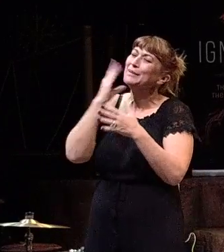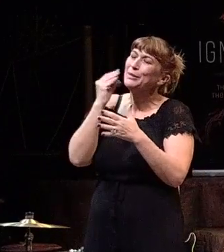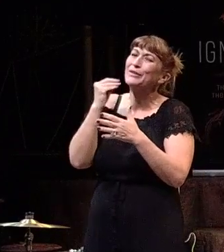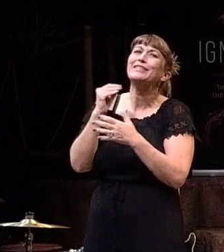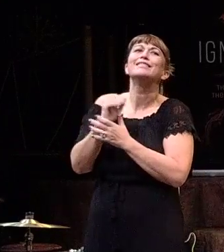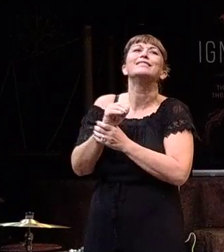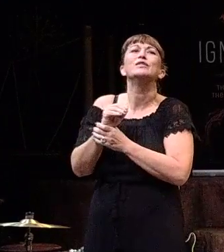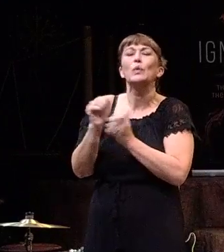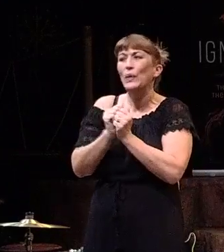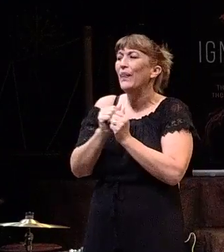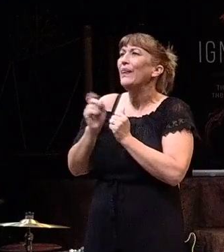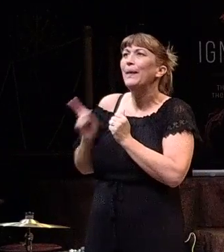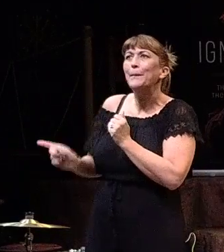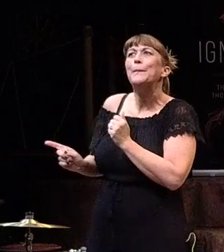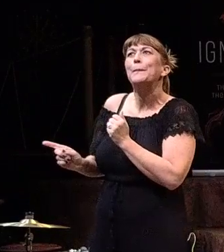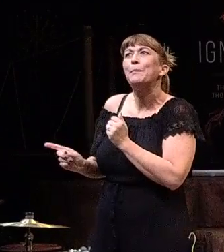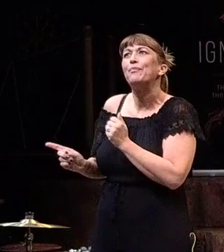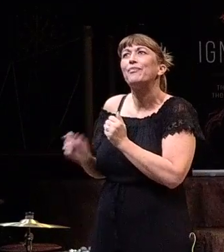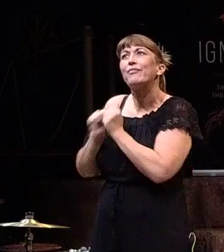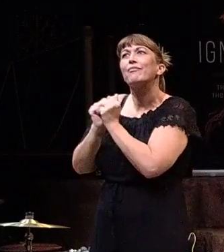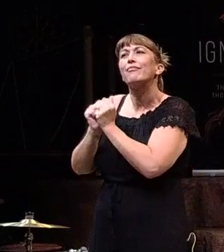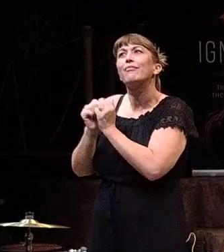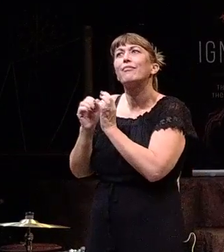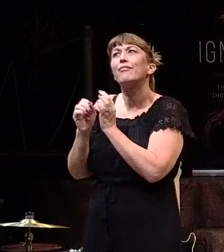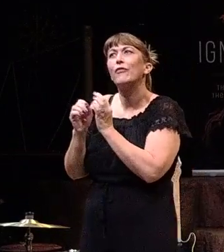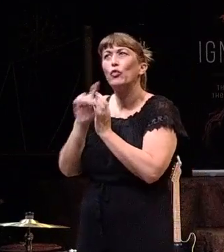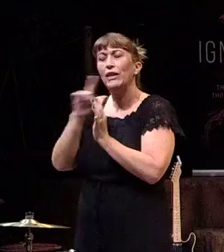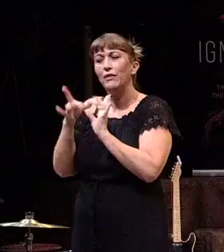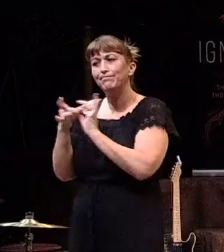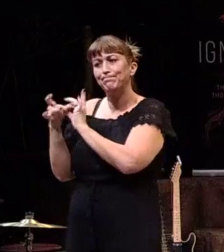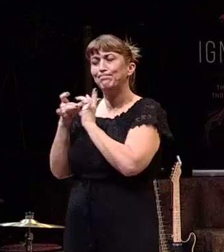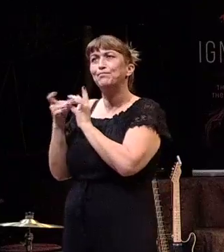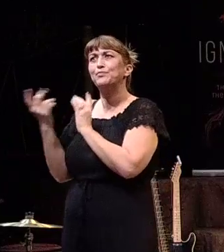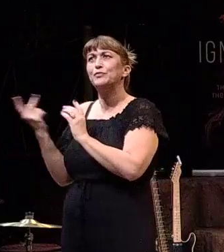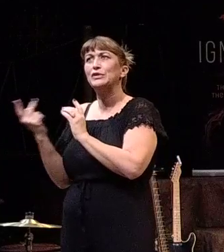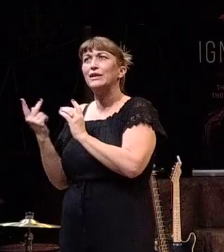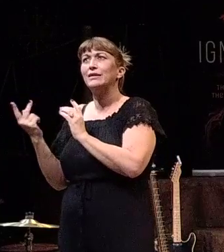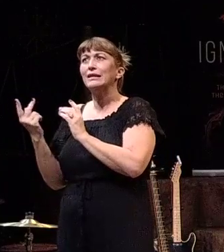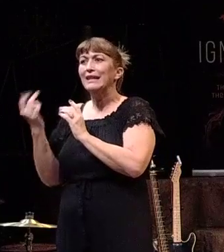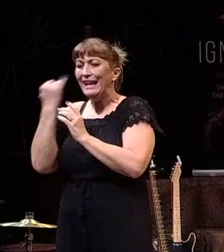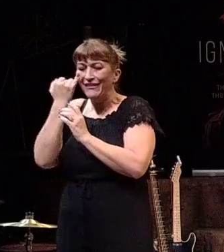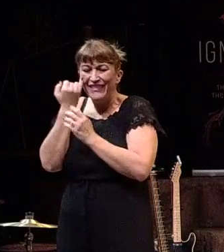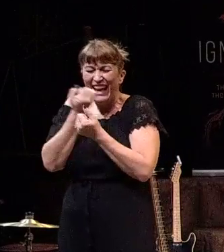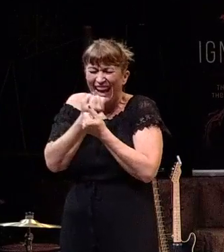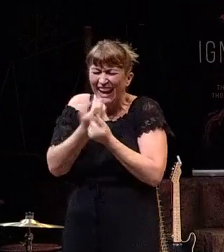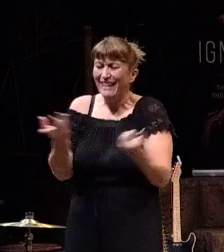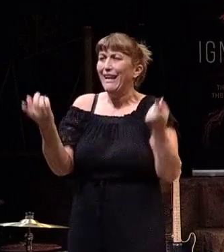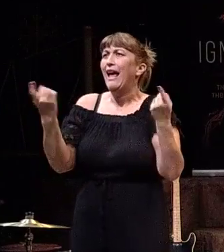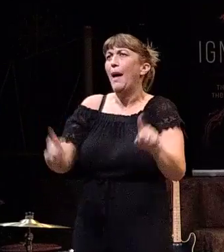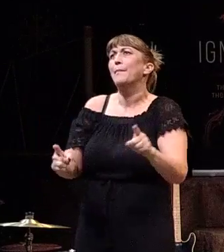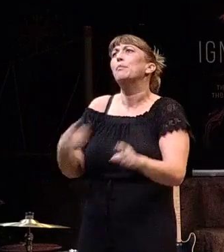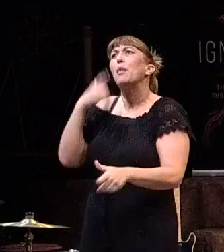It was awesome to be able to share in that experience together. And just to know that if anything happened, he was right there with me.